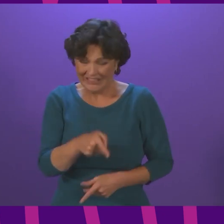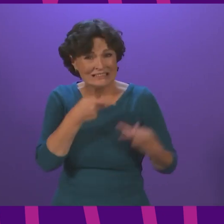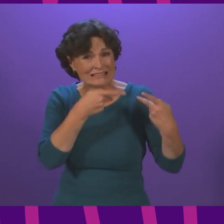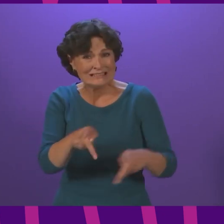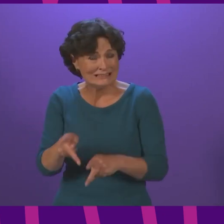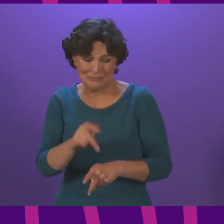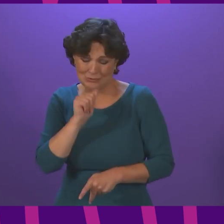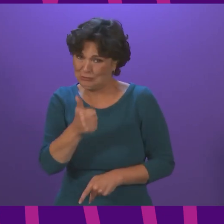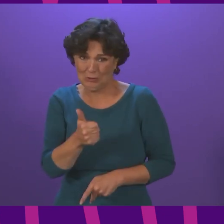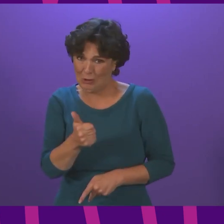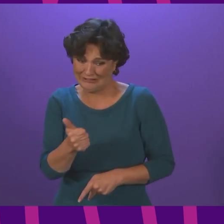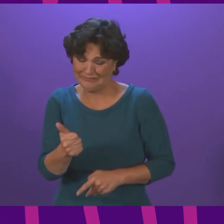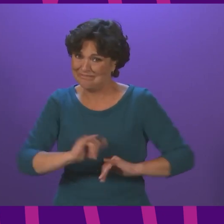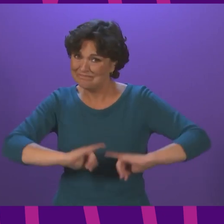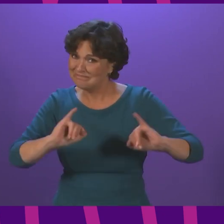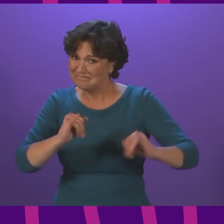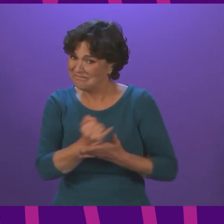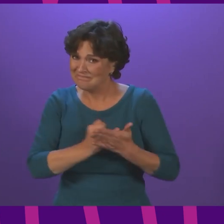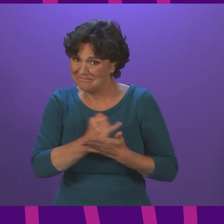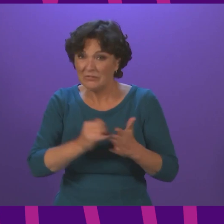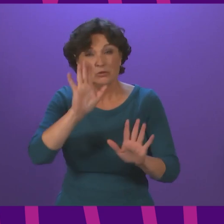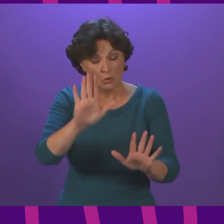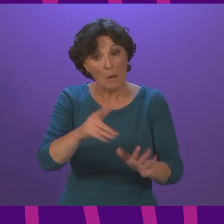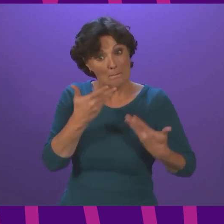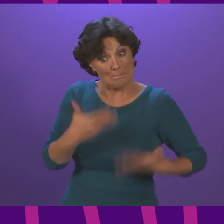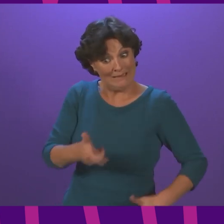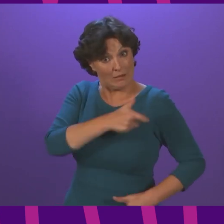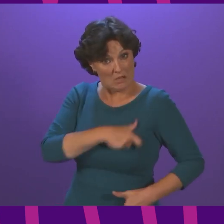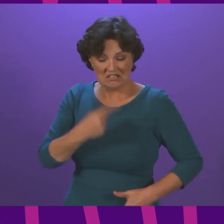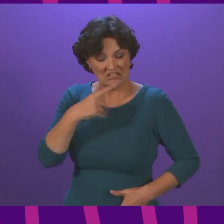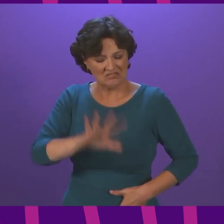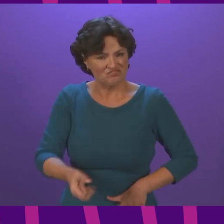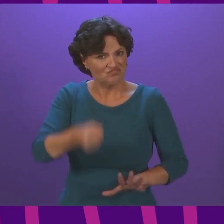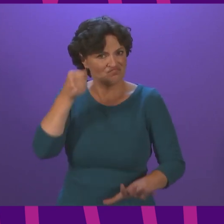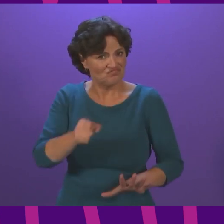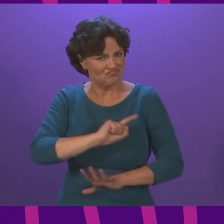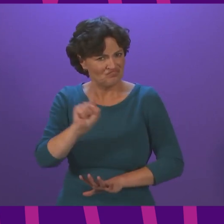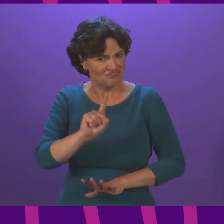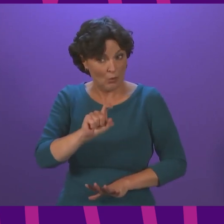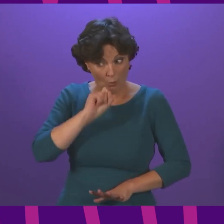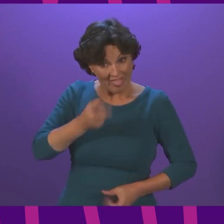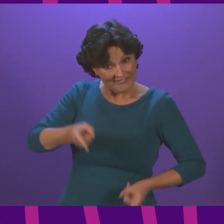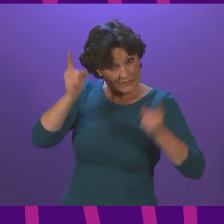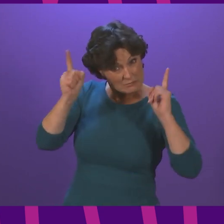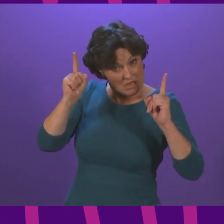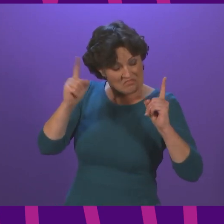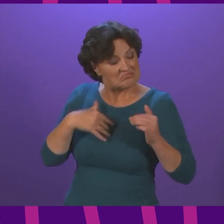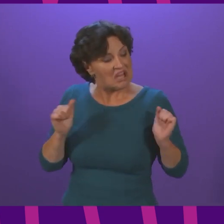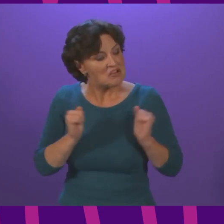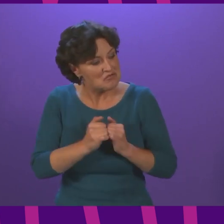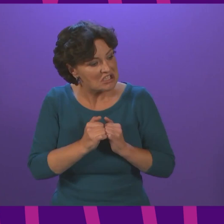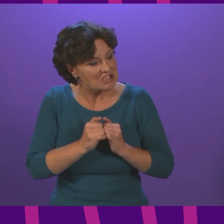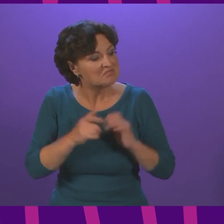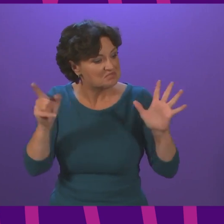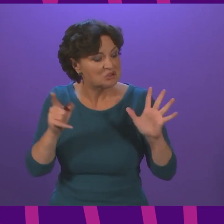before it came into force So given that a committee has now said hold on a minute will the first minister agree to